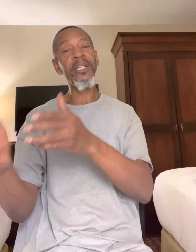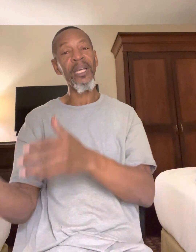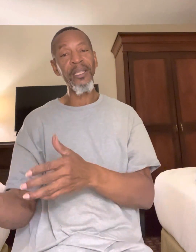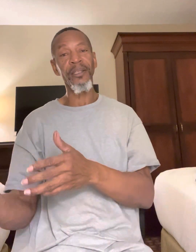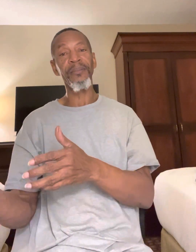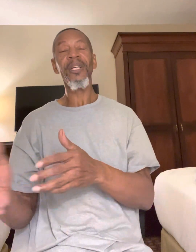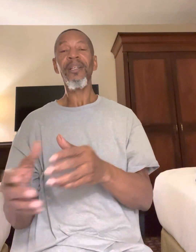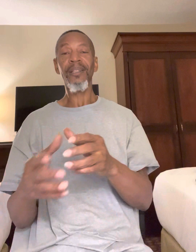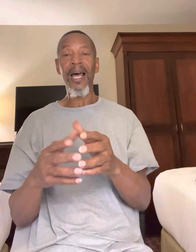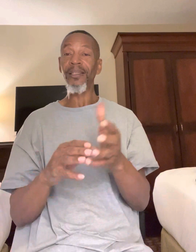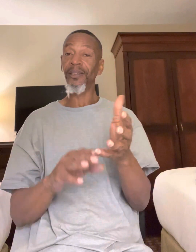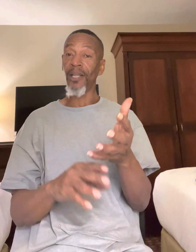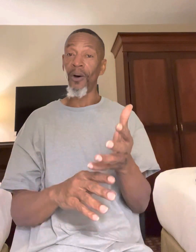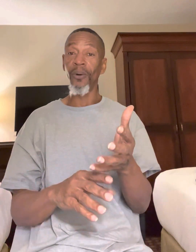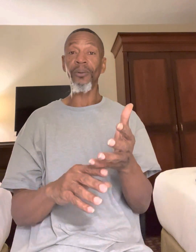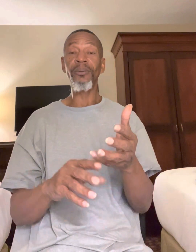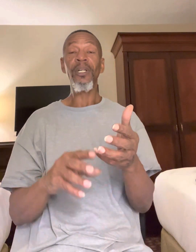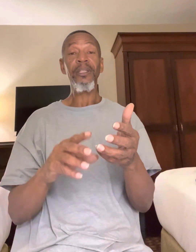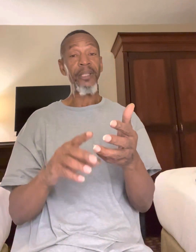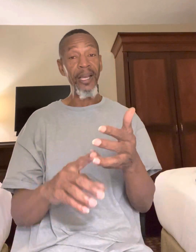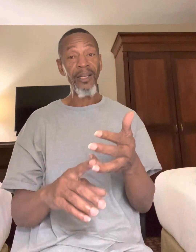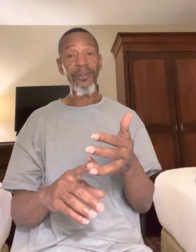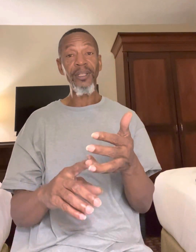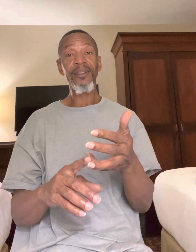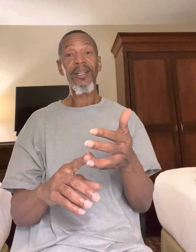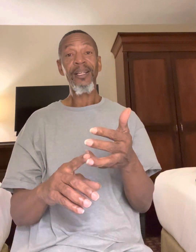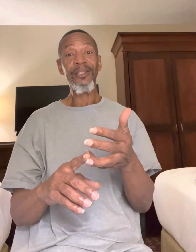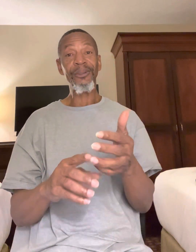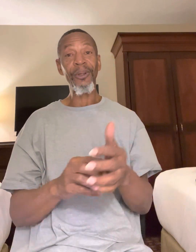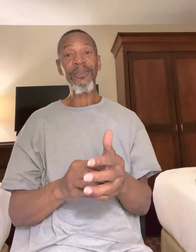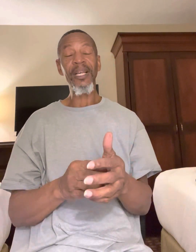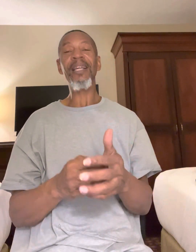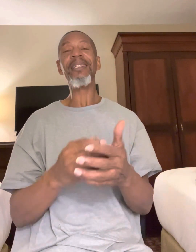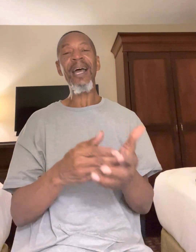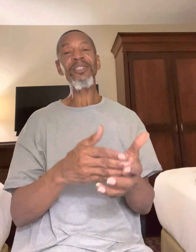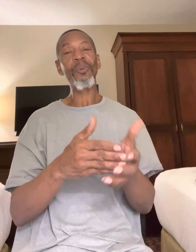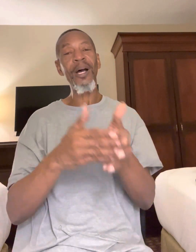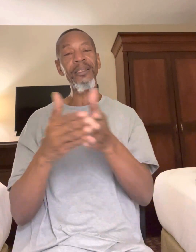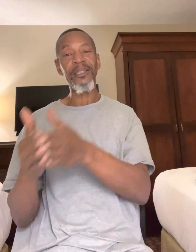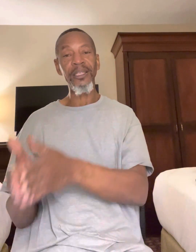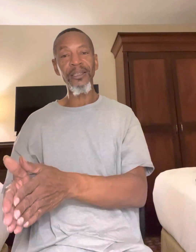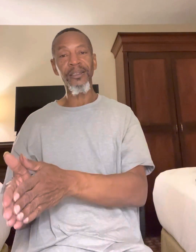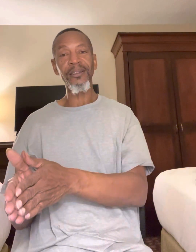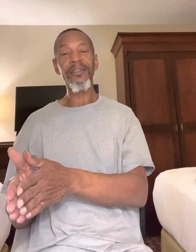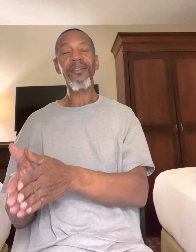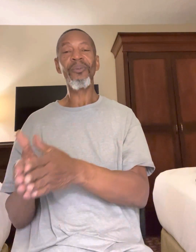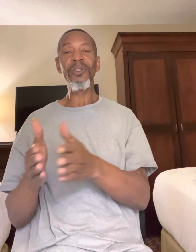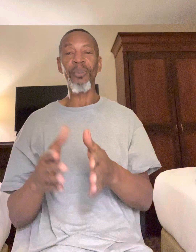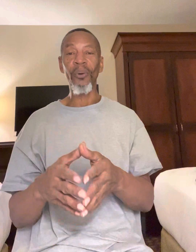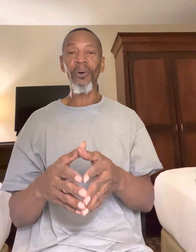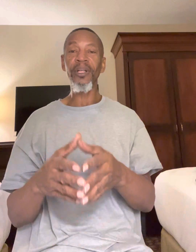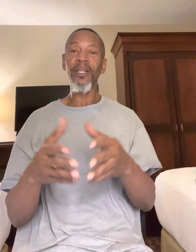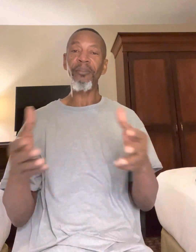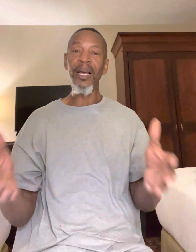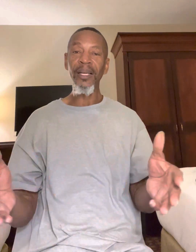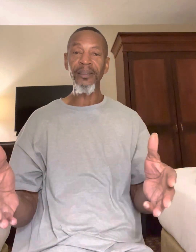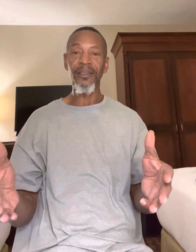kingdom, like Saul, David. You see what I'm saying? That's why Jesus was born in a manger,